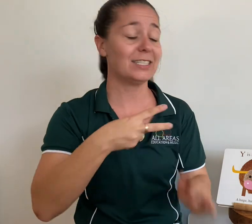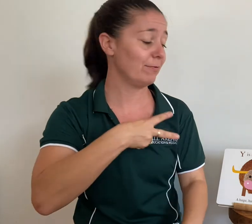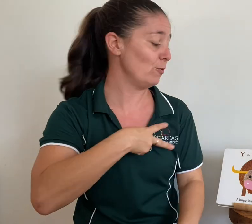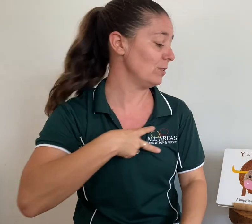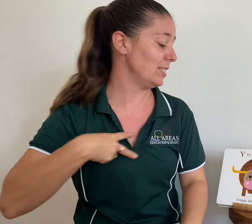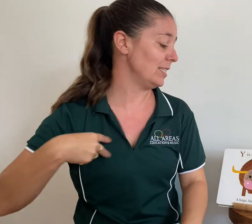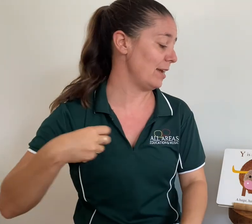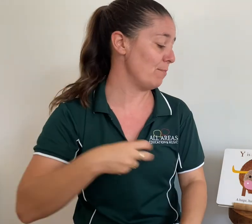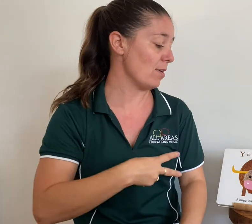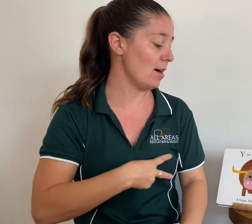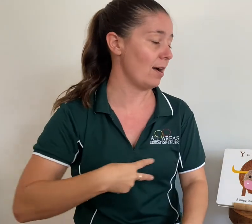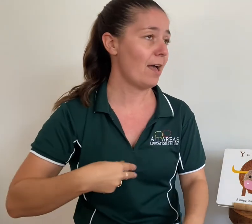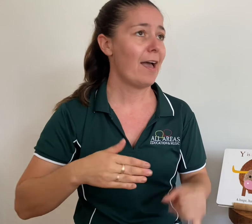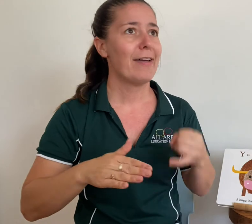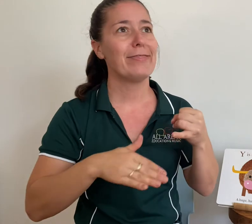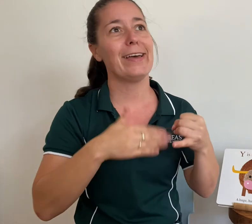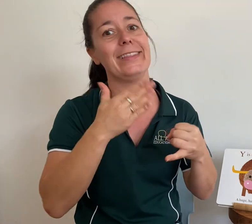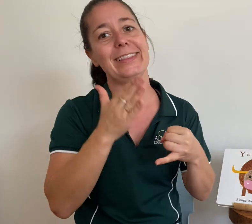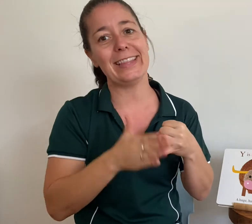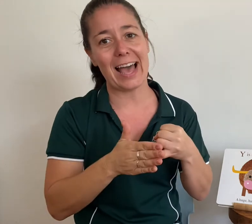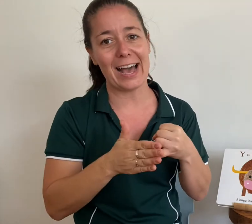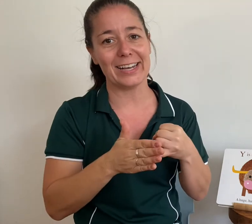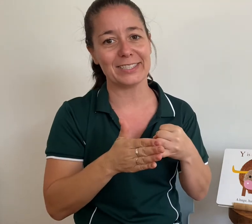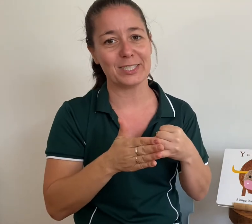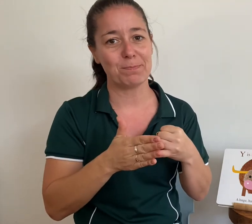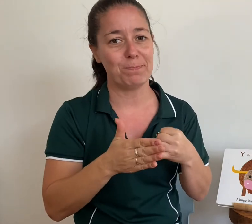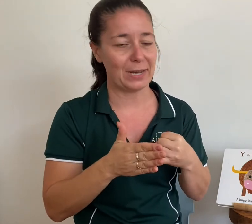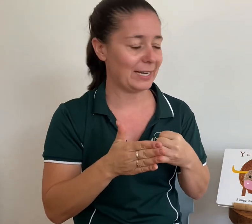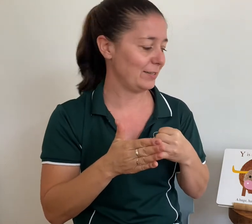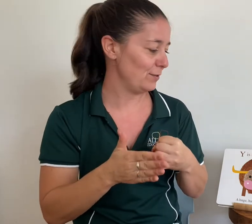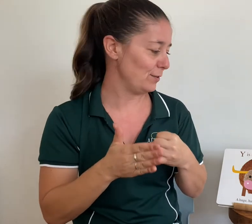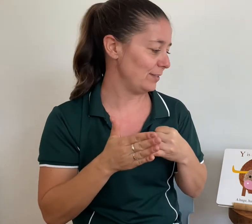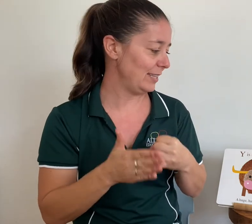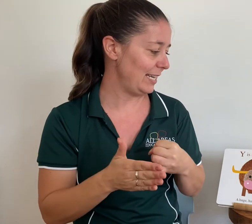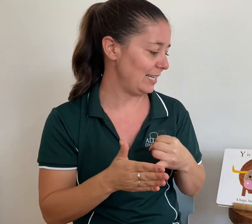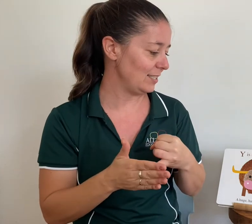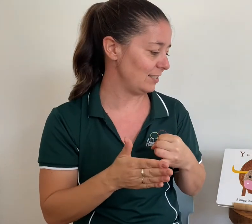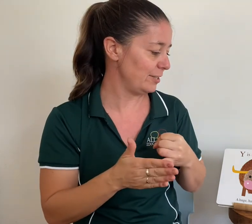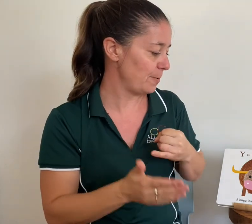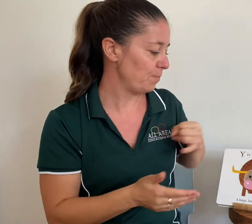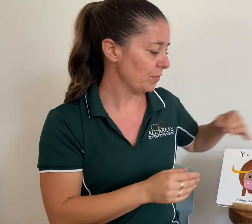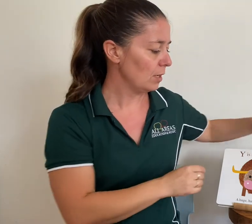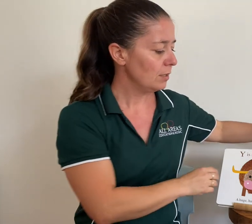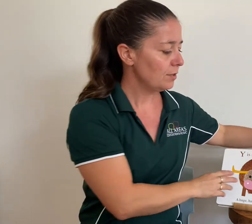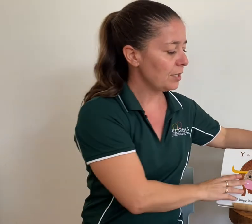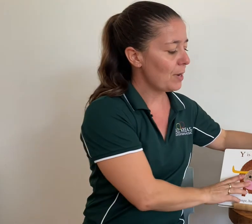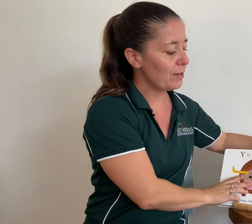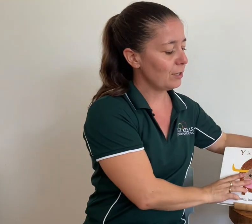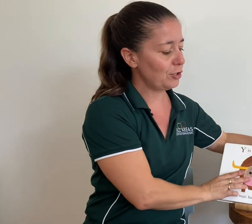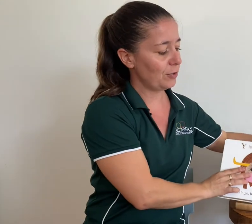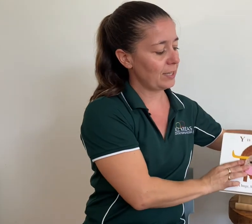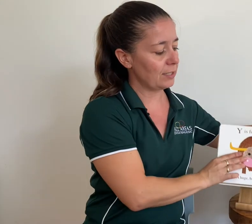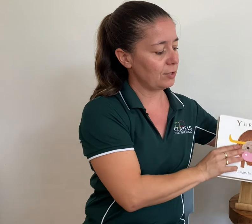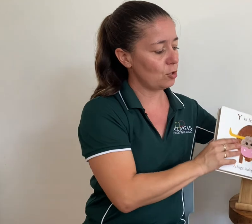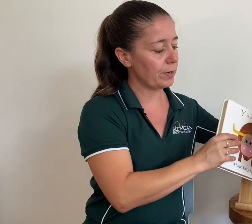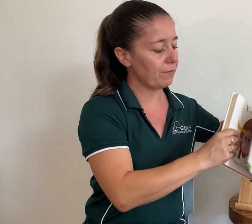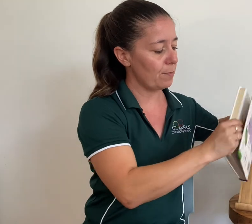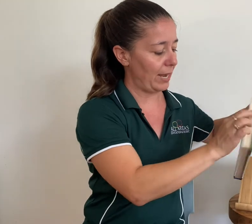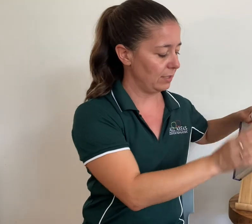for zebra, the last but not least. So you might notice during that story from A to